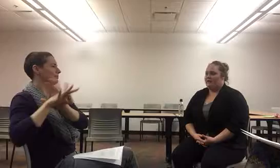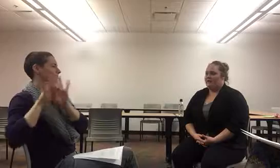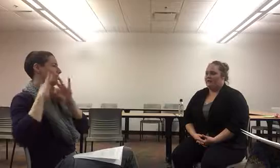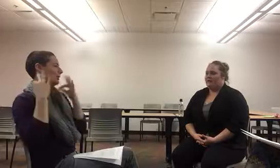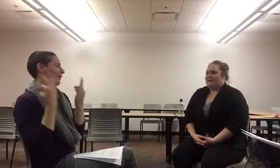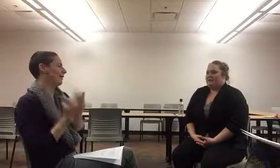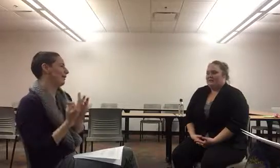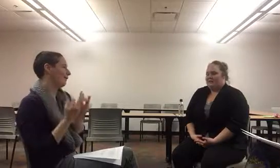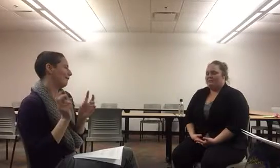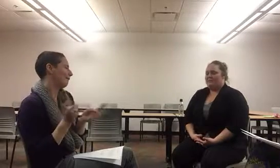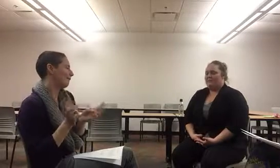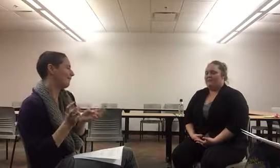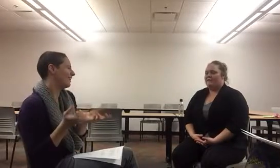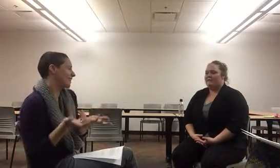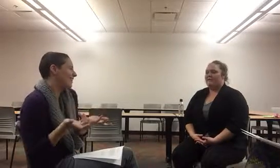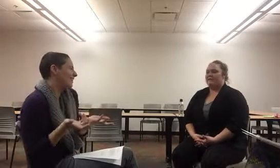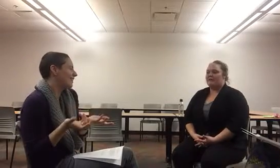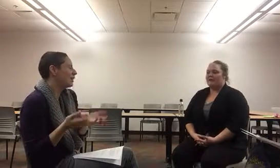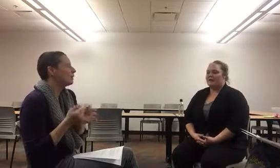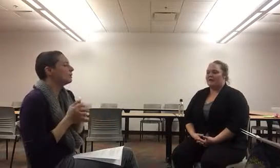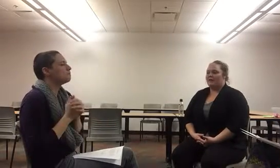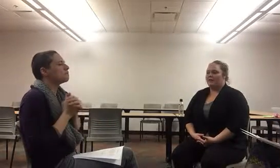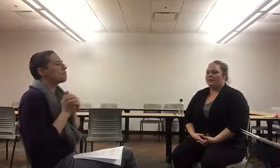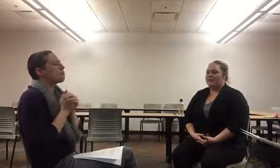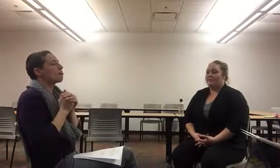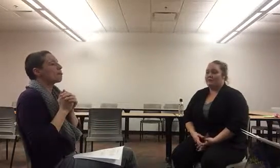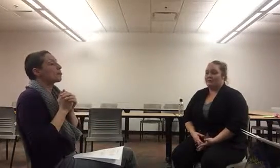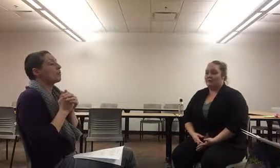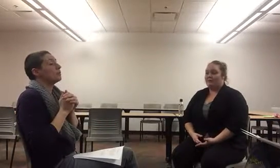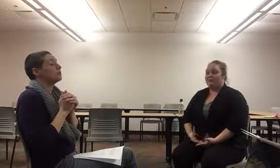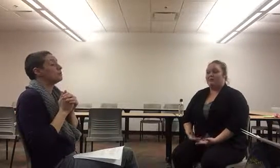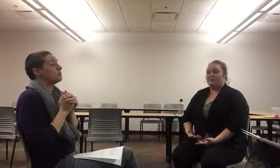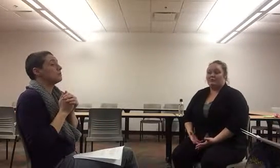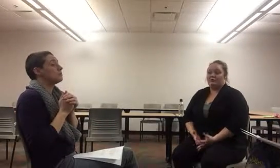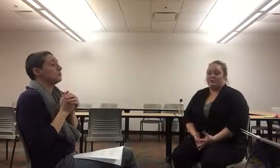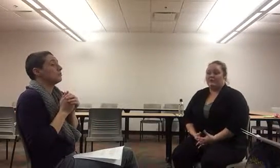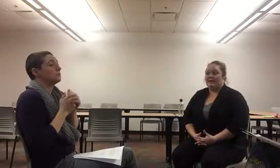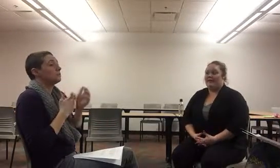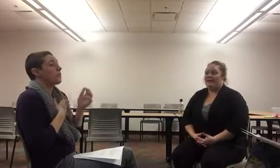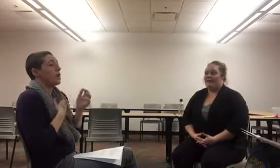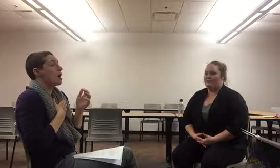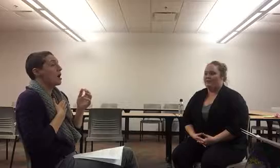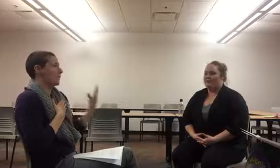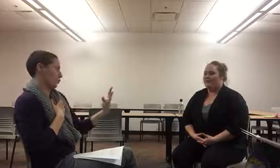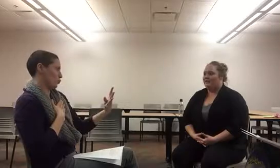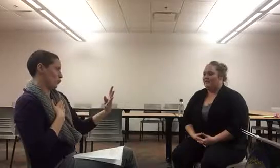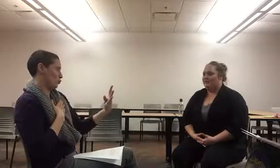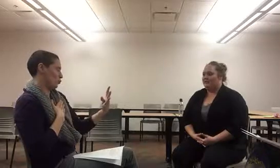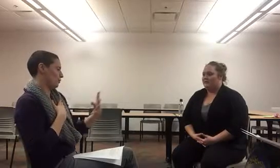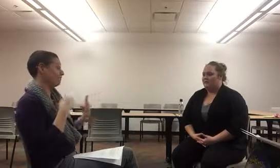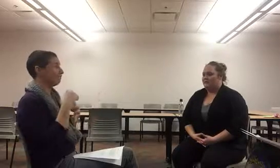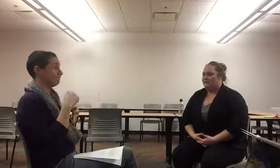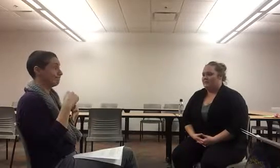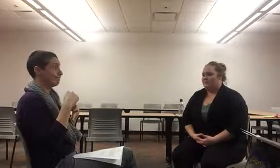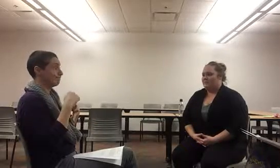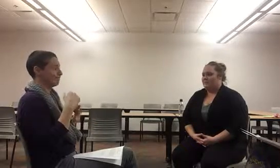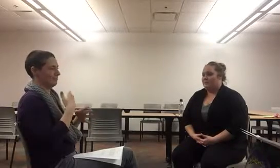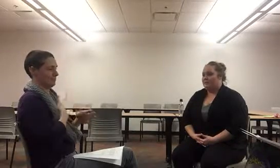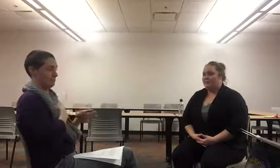You know... Typically we replace our... Given family with our chosen family in the queer community. So I